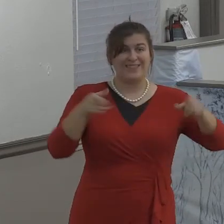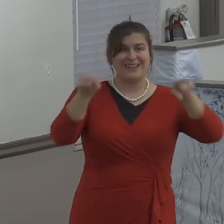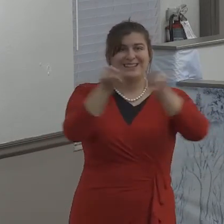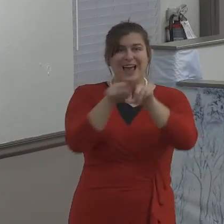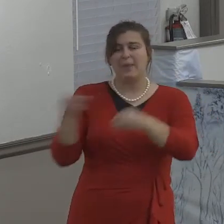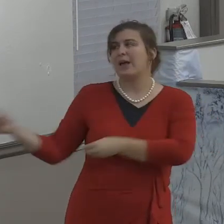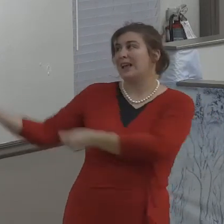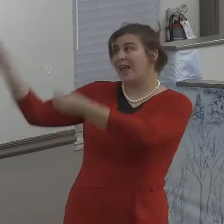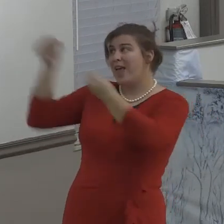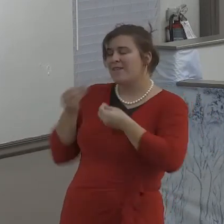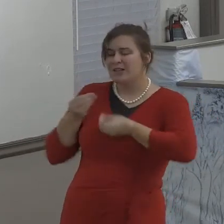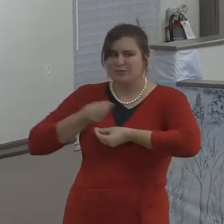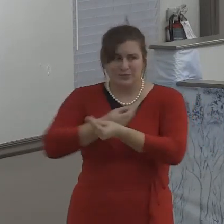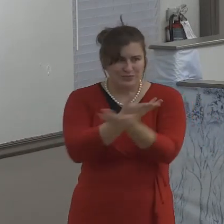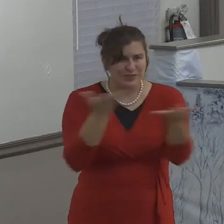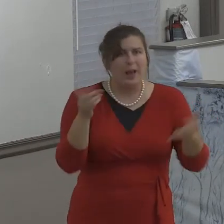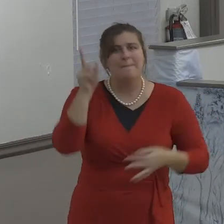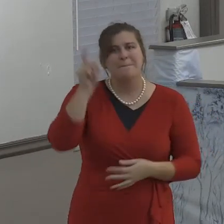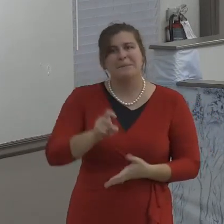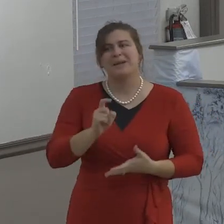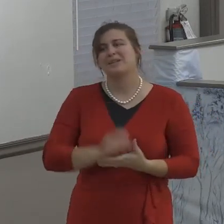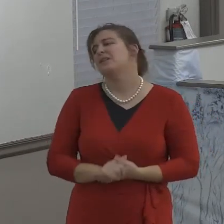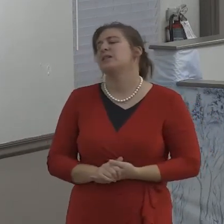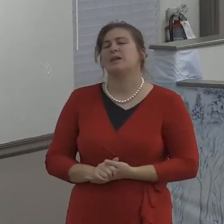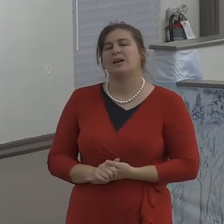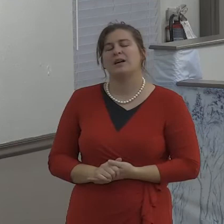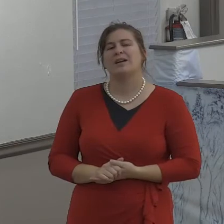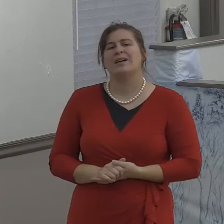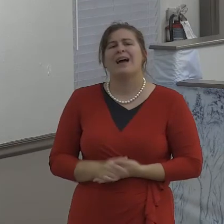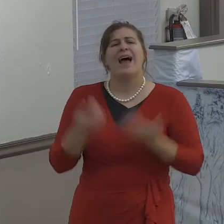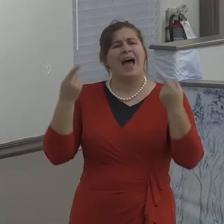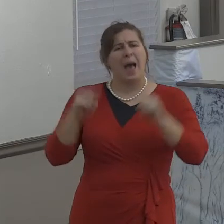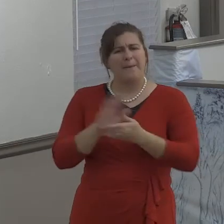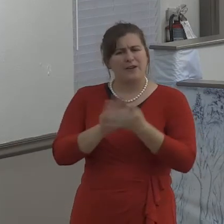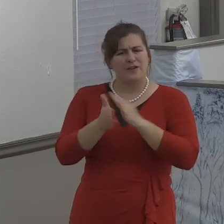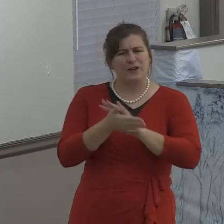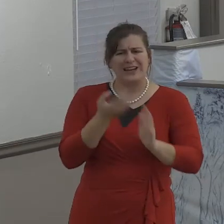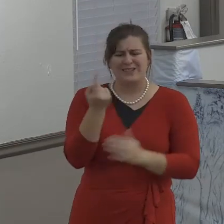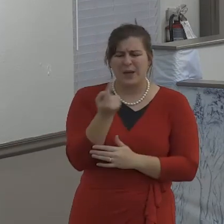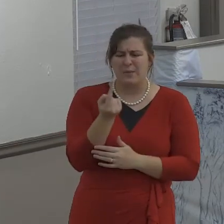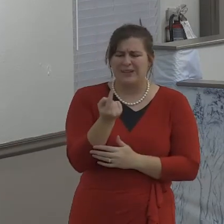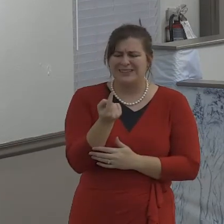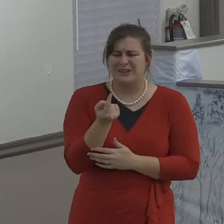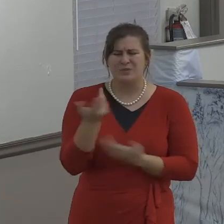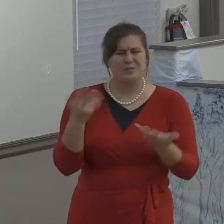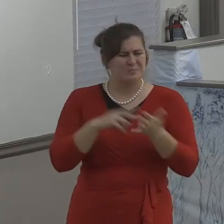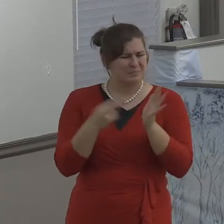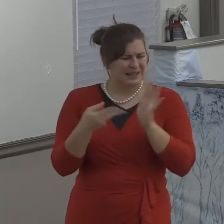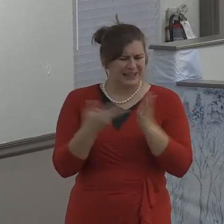well you can't forgive sometimes the things that happen in our relationships but we need to forgive